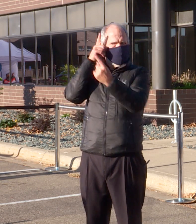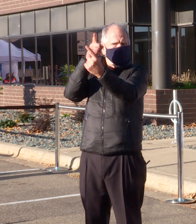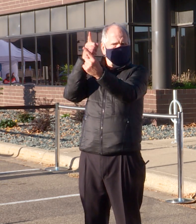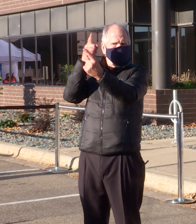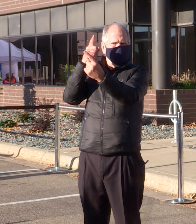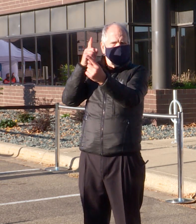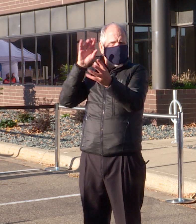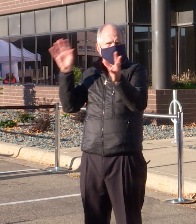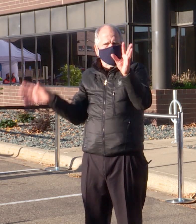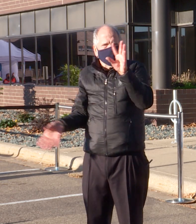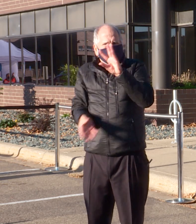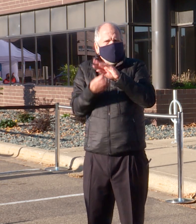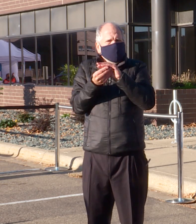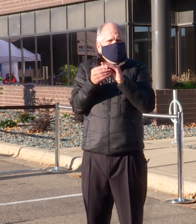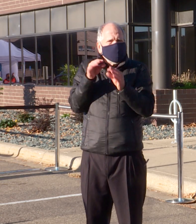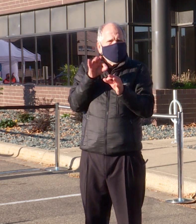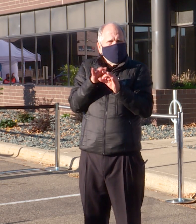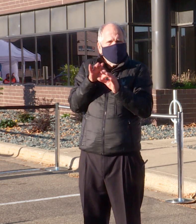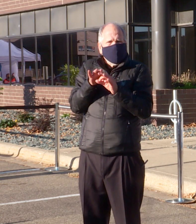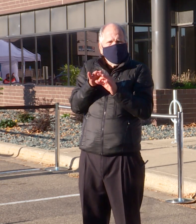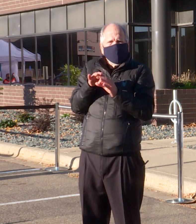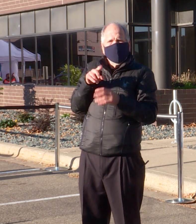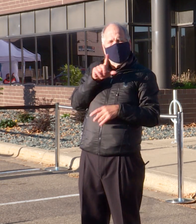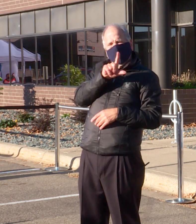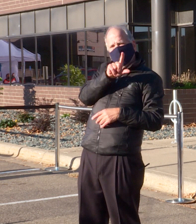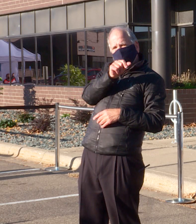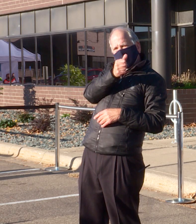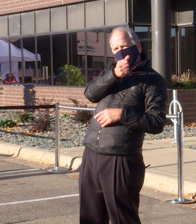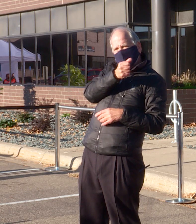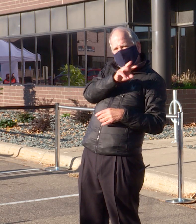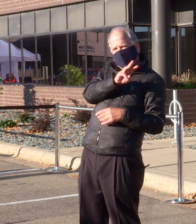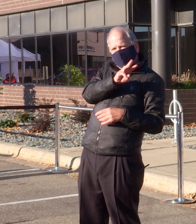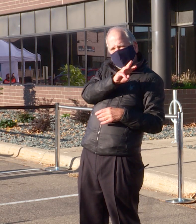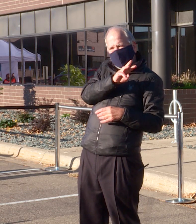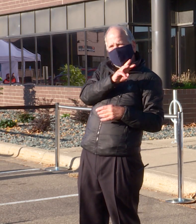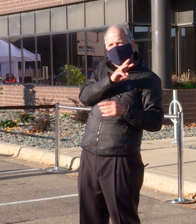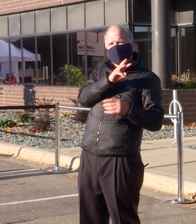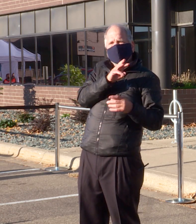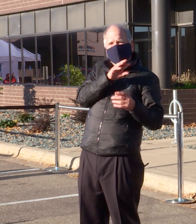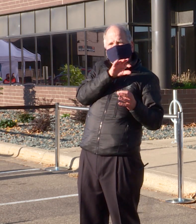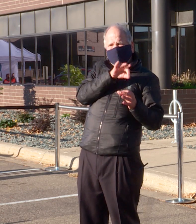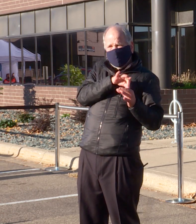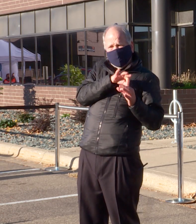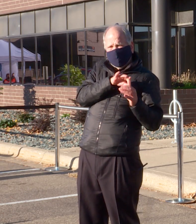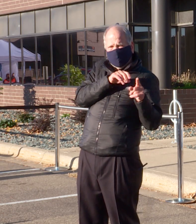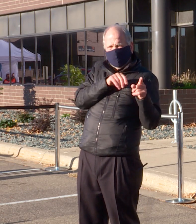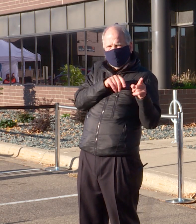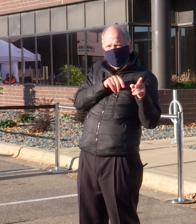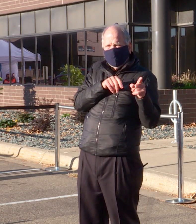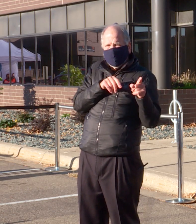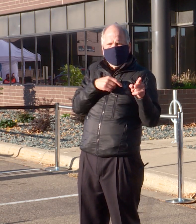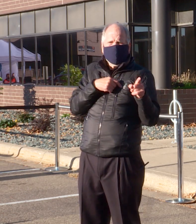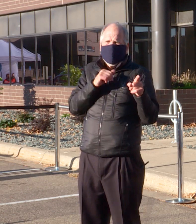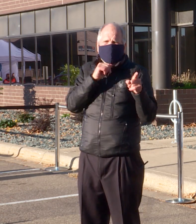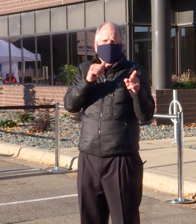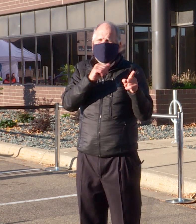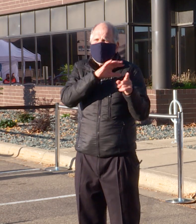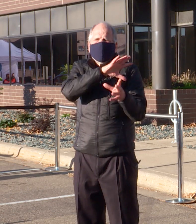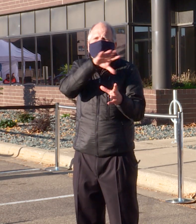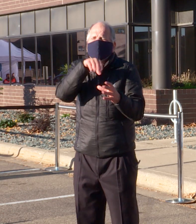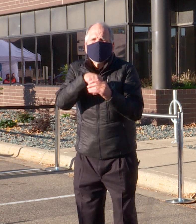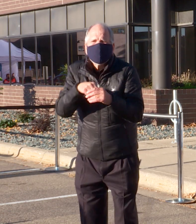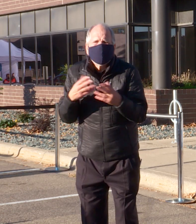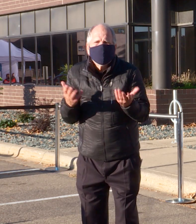votes that were cast in the 2016 presidential election. And that doesn't anticipate turnout we expect at the polls on election day.